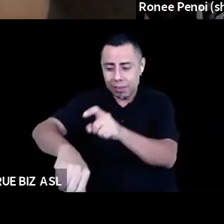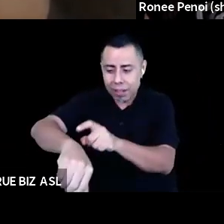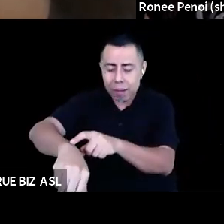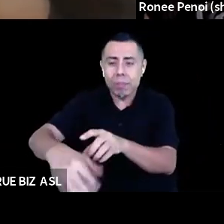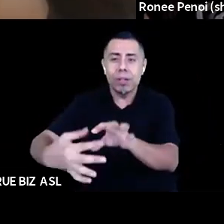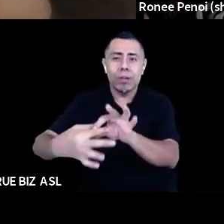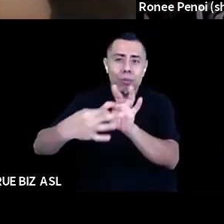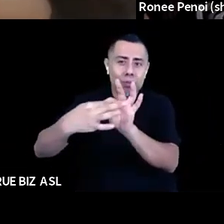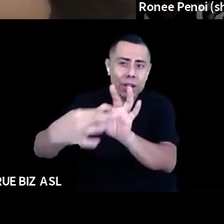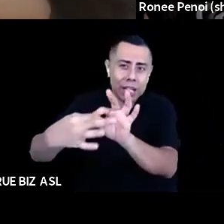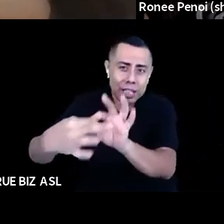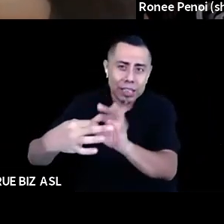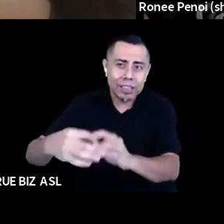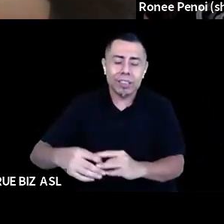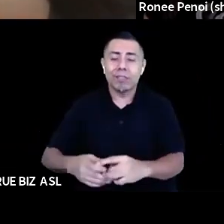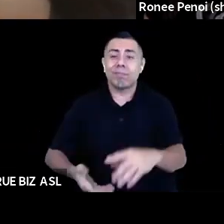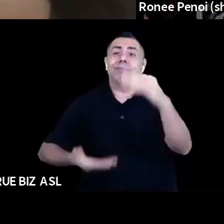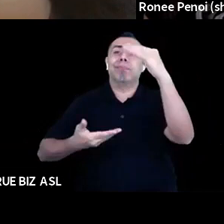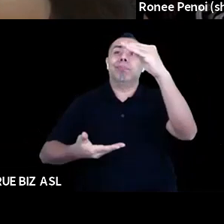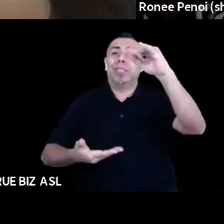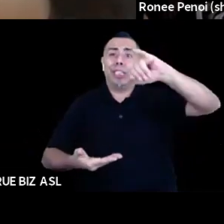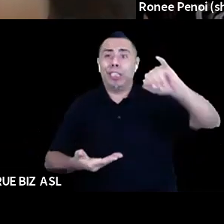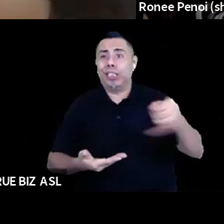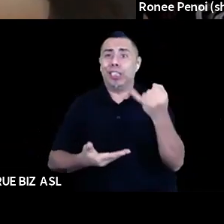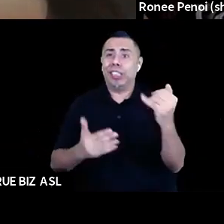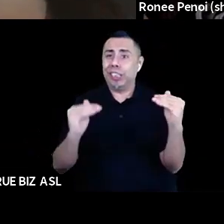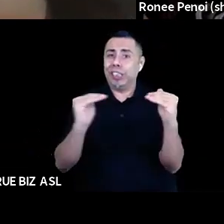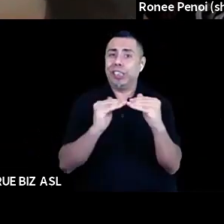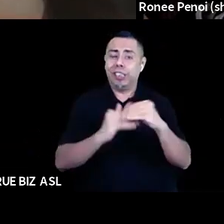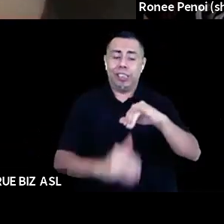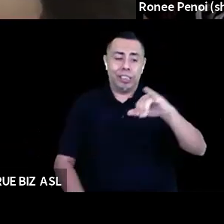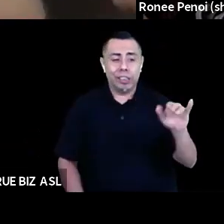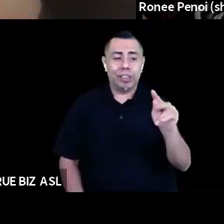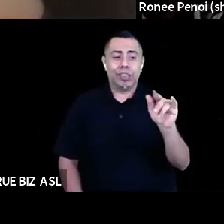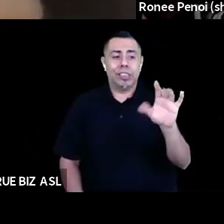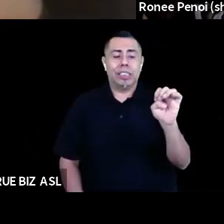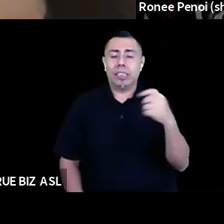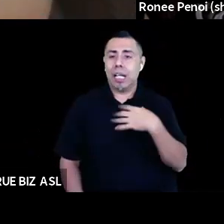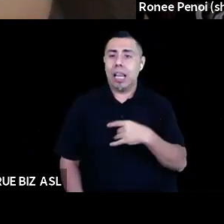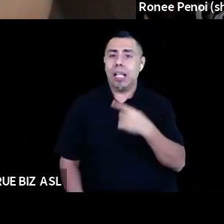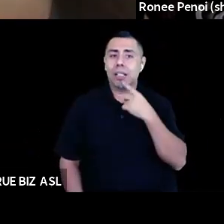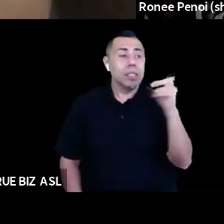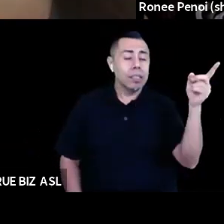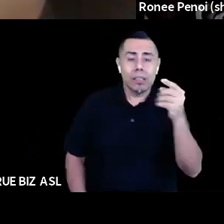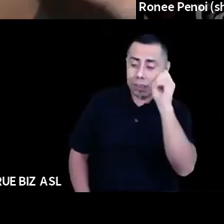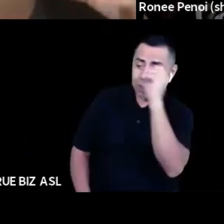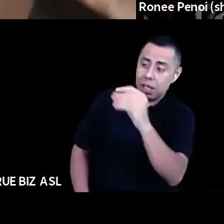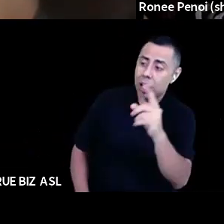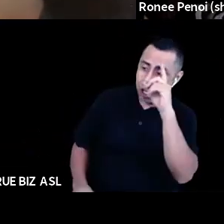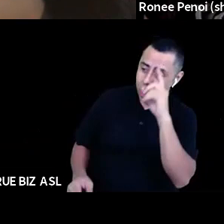capital J justice. I like to say with education, hope, this hope, imagination, all of the things. It encompasses all